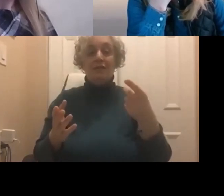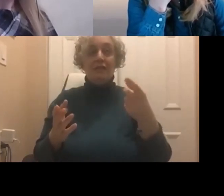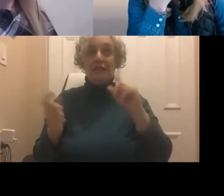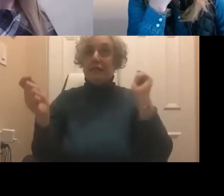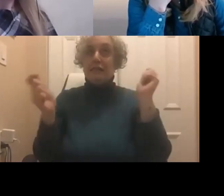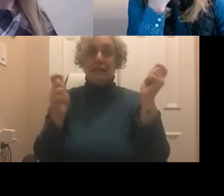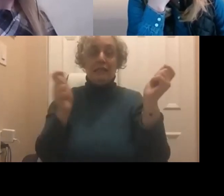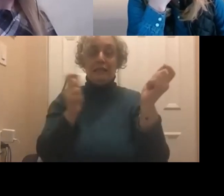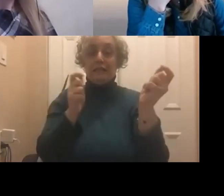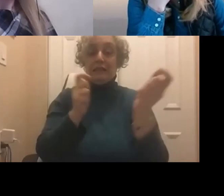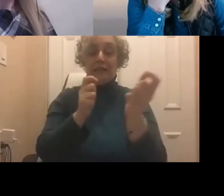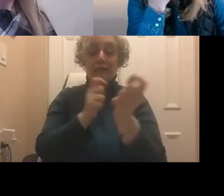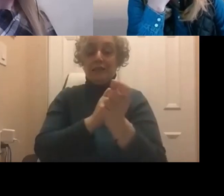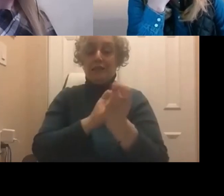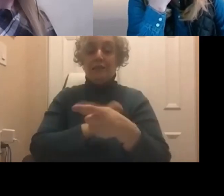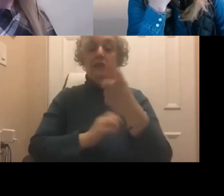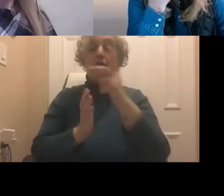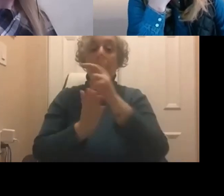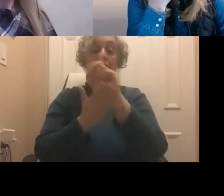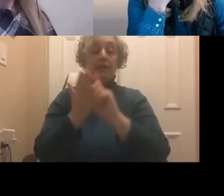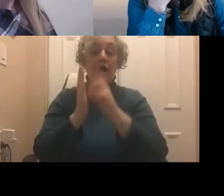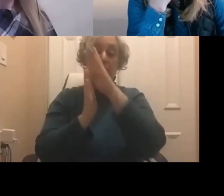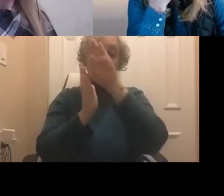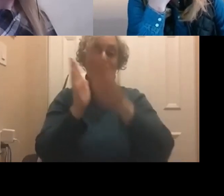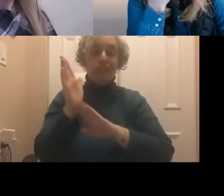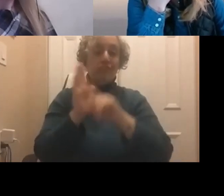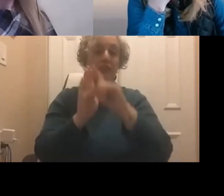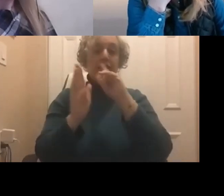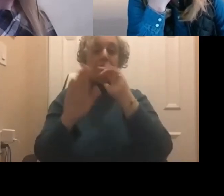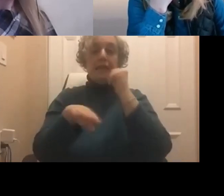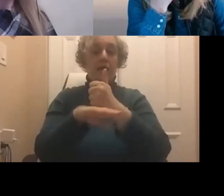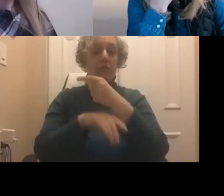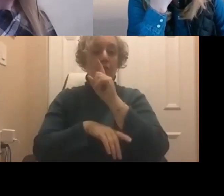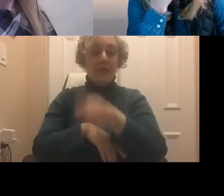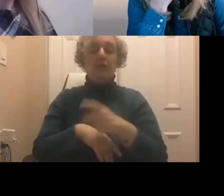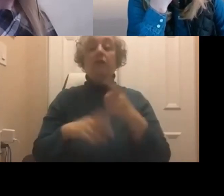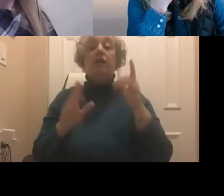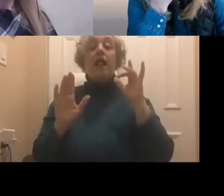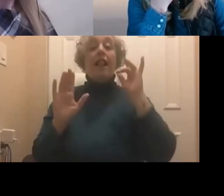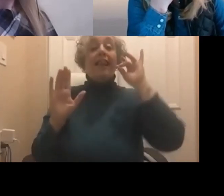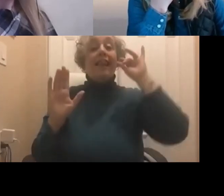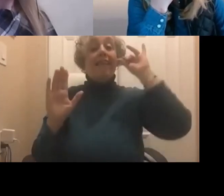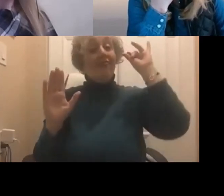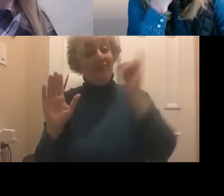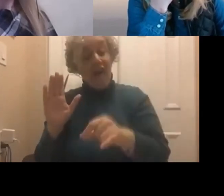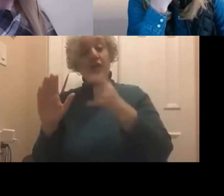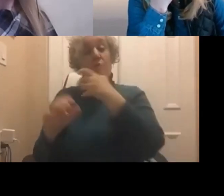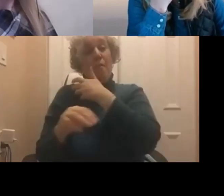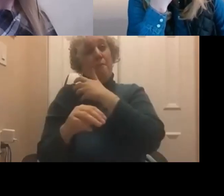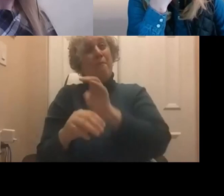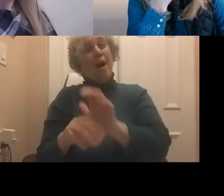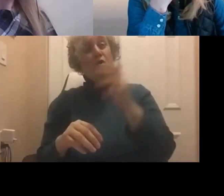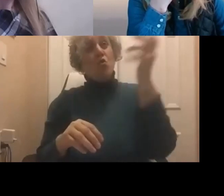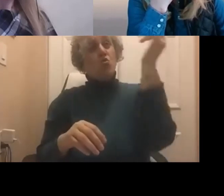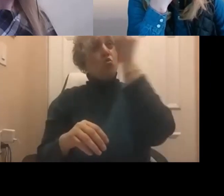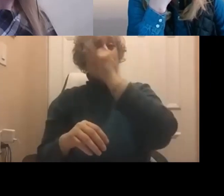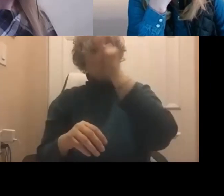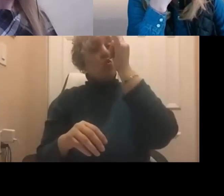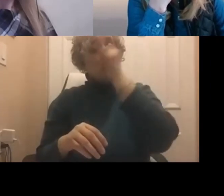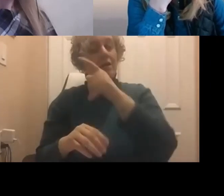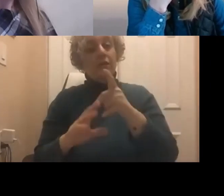their designs as well. That is powerful, that can actually drive